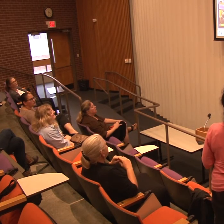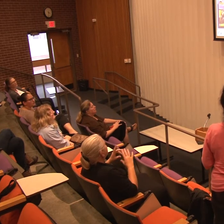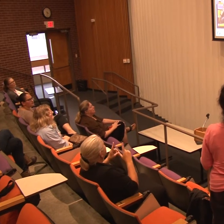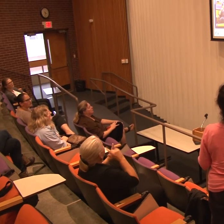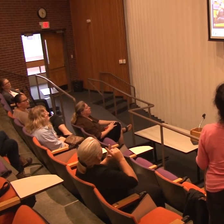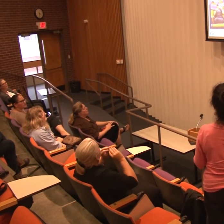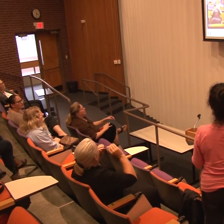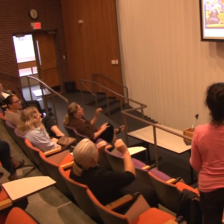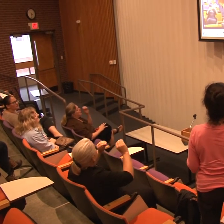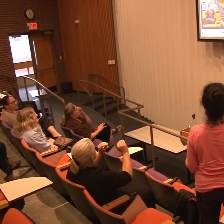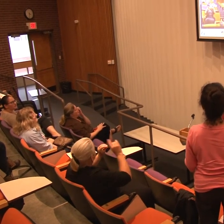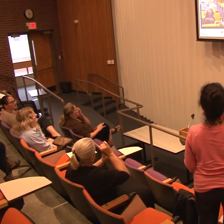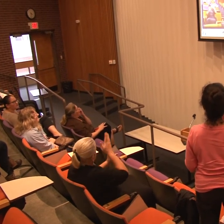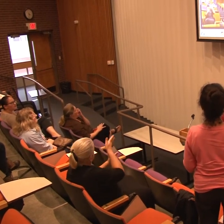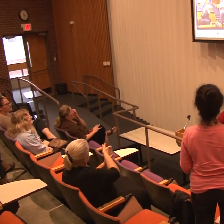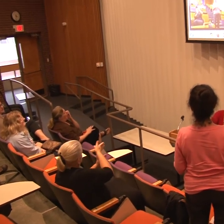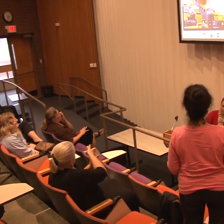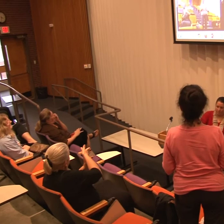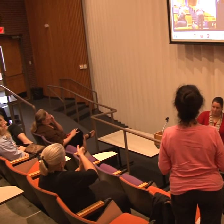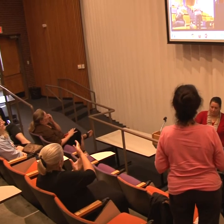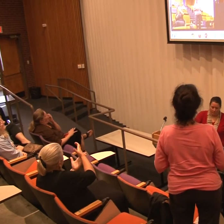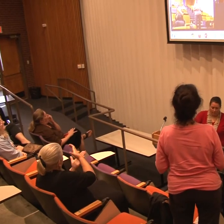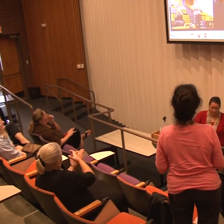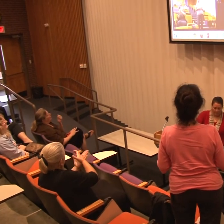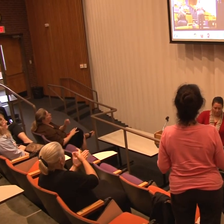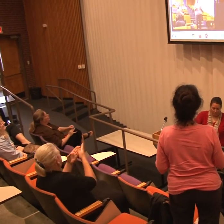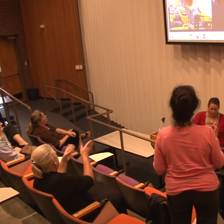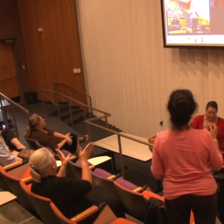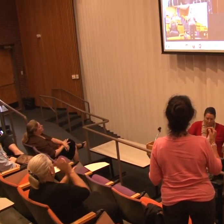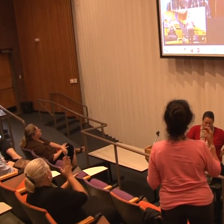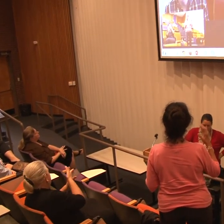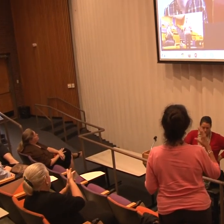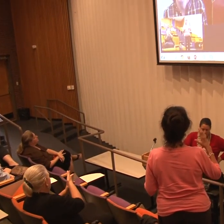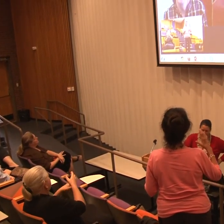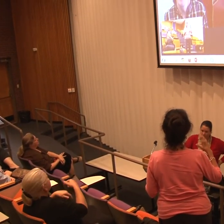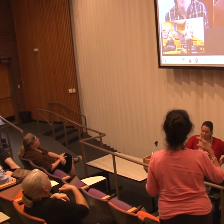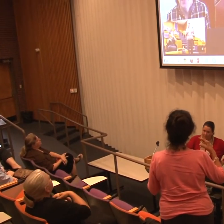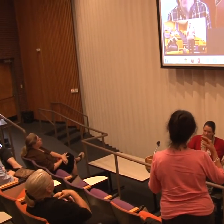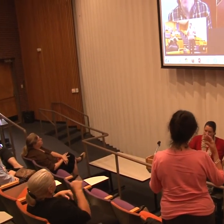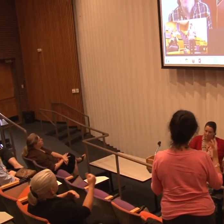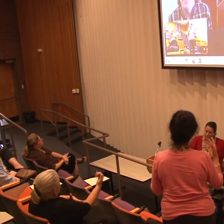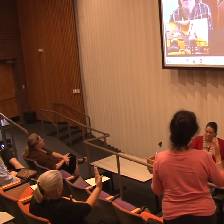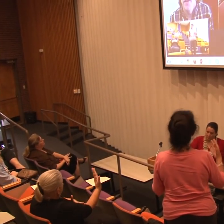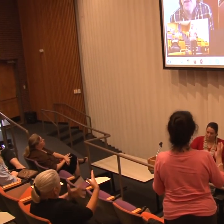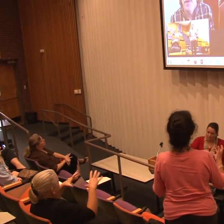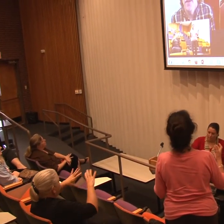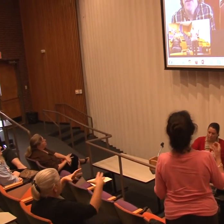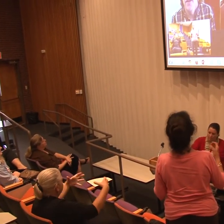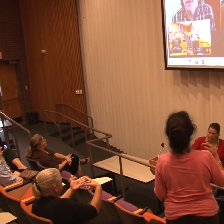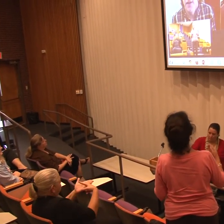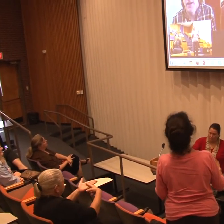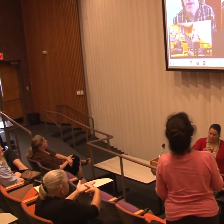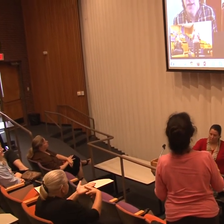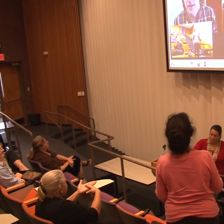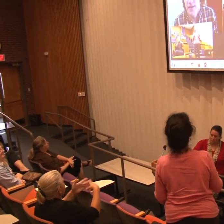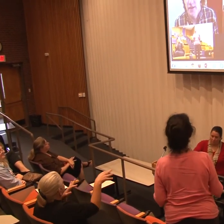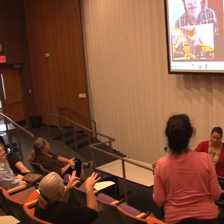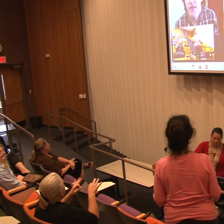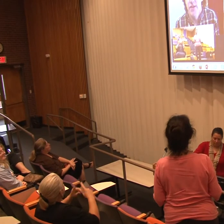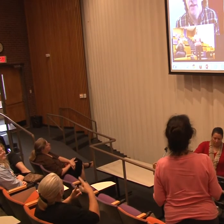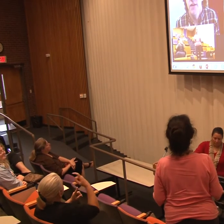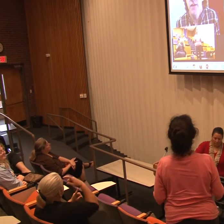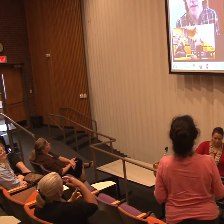psychology and we were talking this morning about in the brain cells that there's no